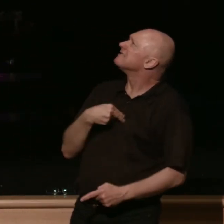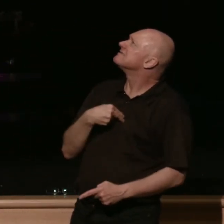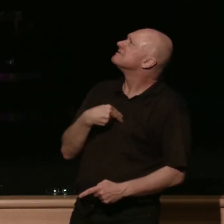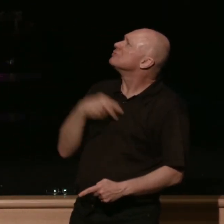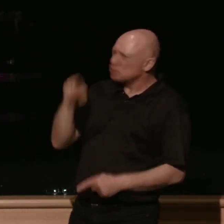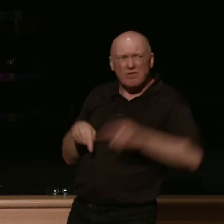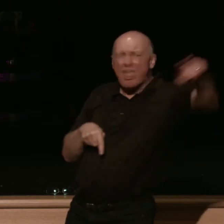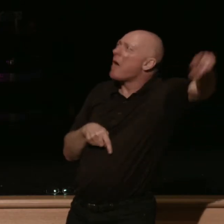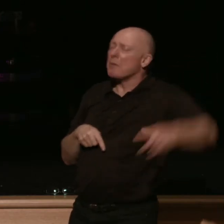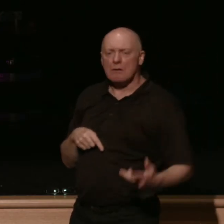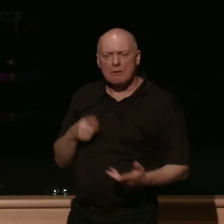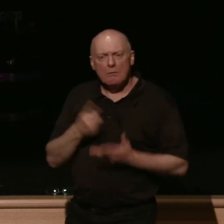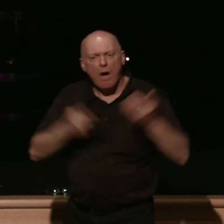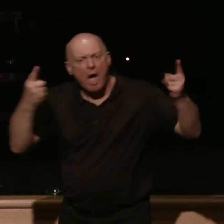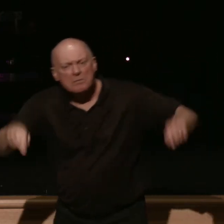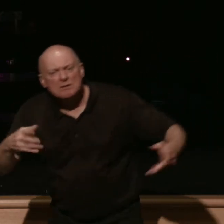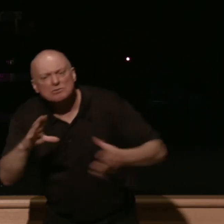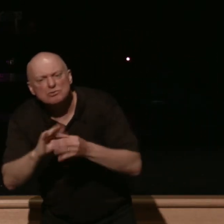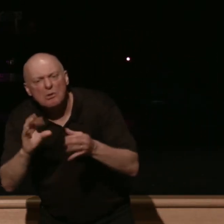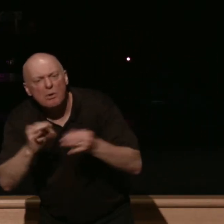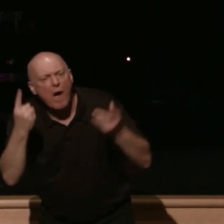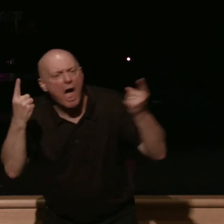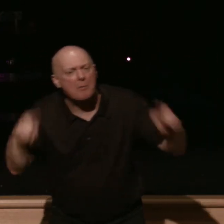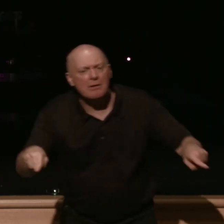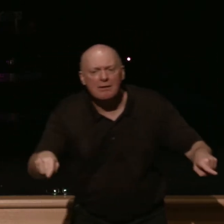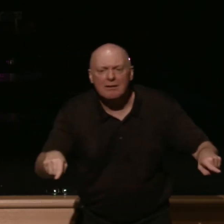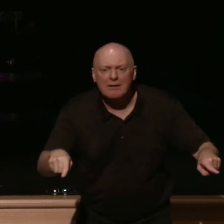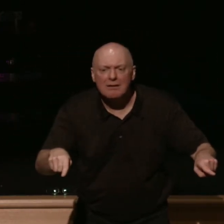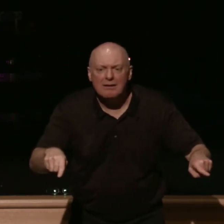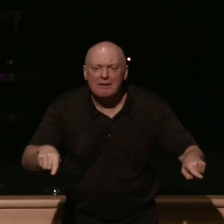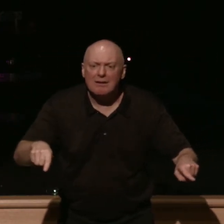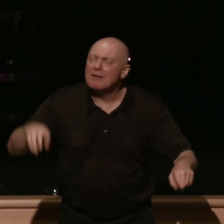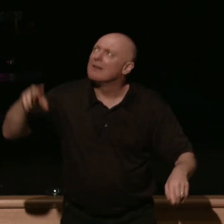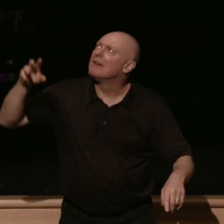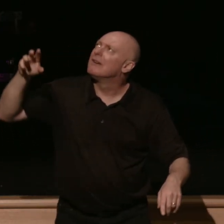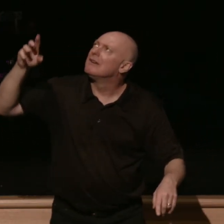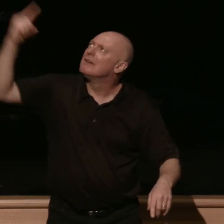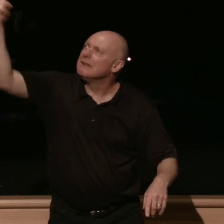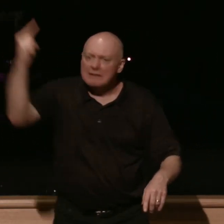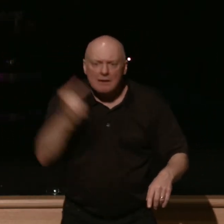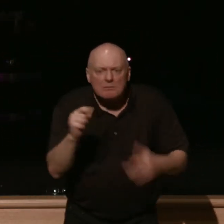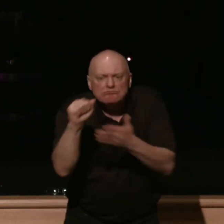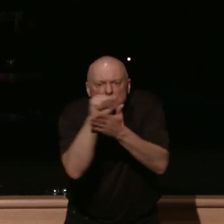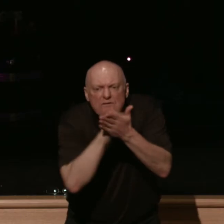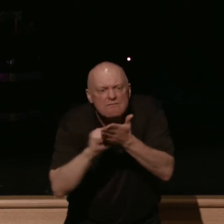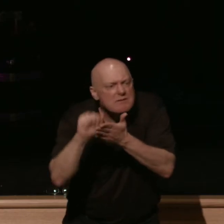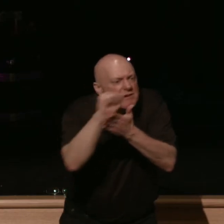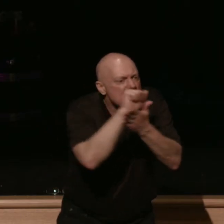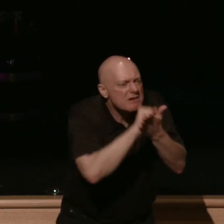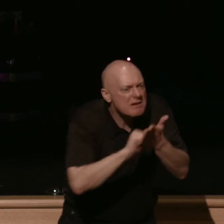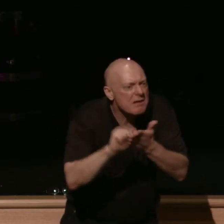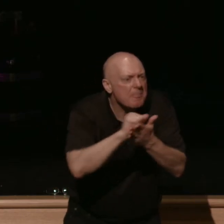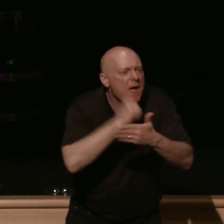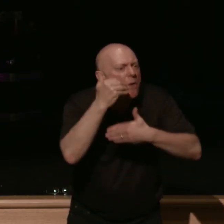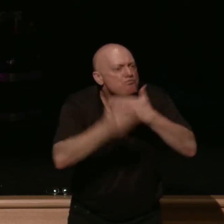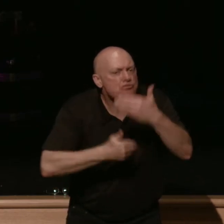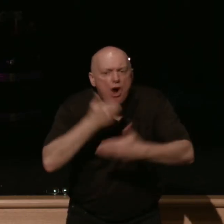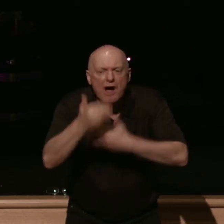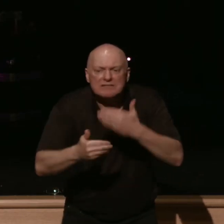what's going on here refining refining remember refining that's the process of heating something